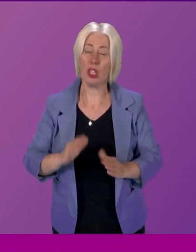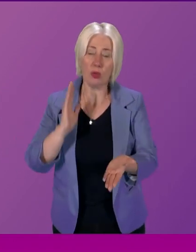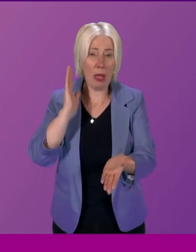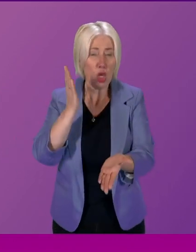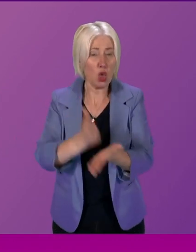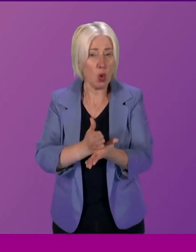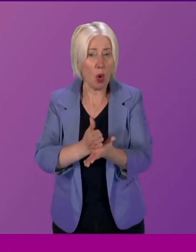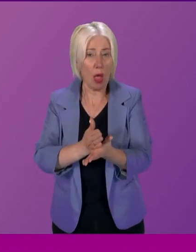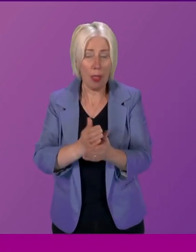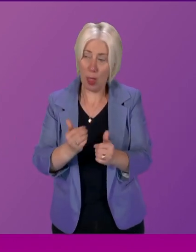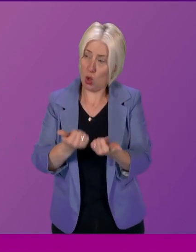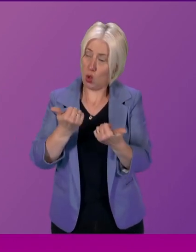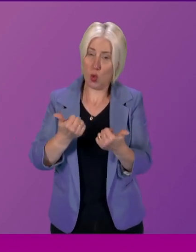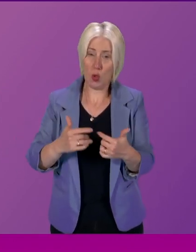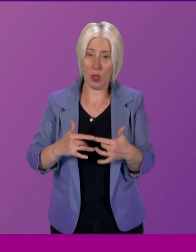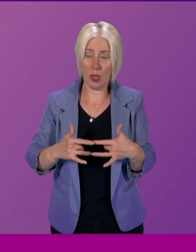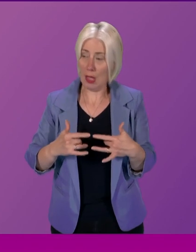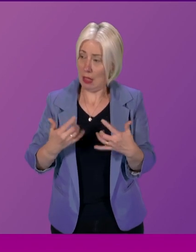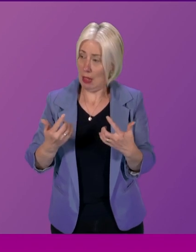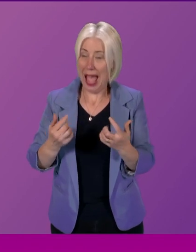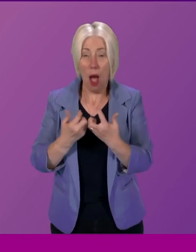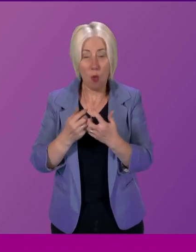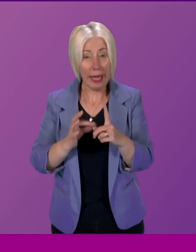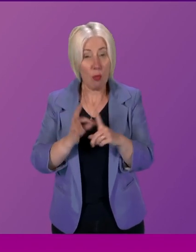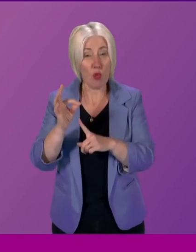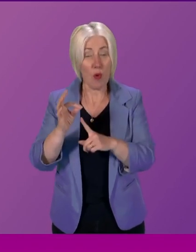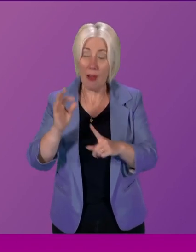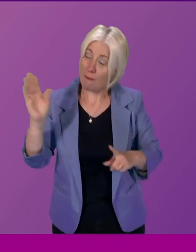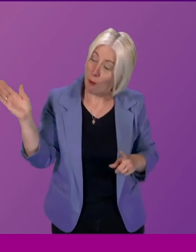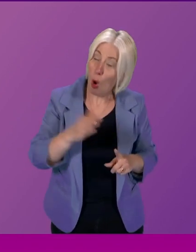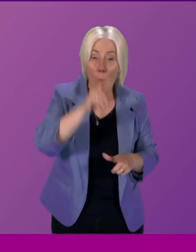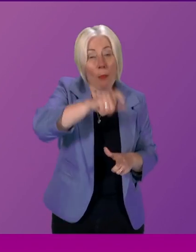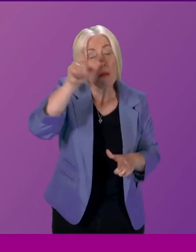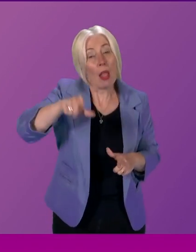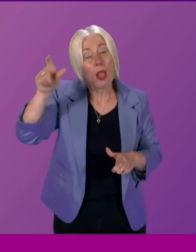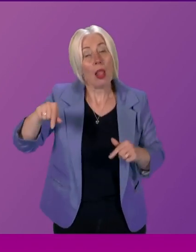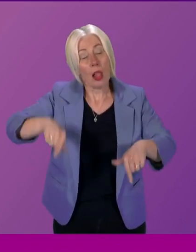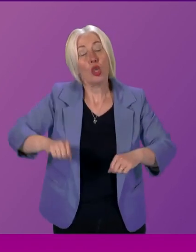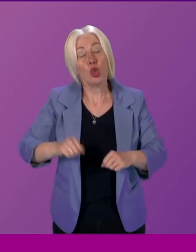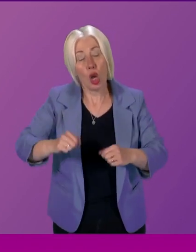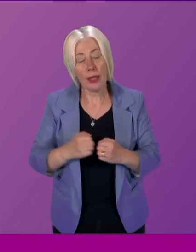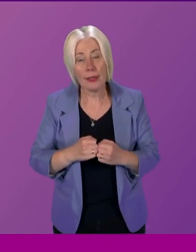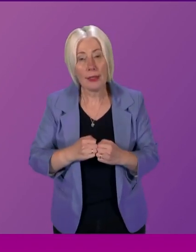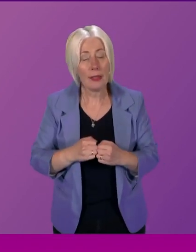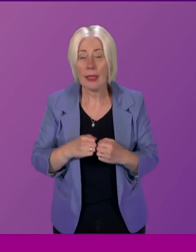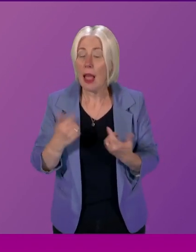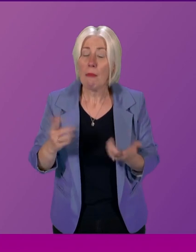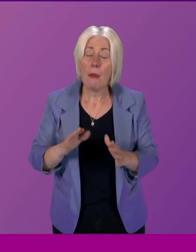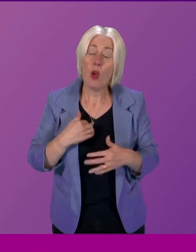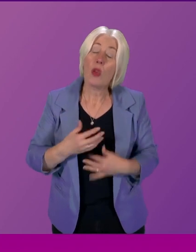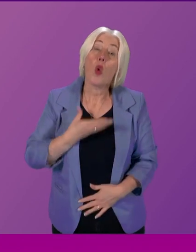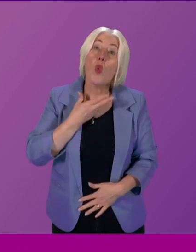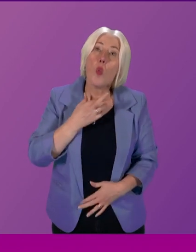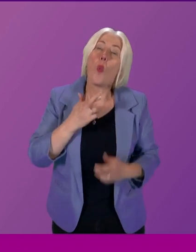realise their good intentions and improve things for all the citizens that we serve and no matter how much we might wish it